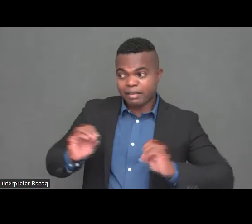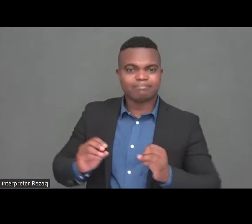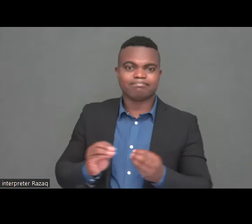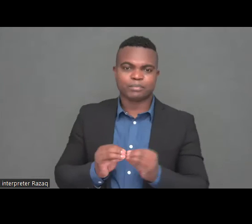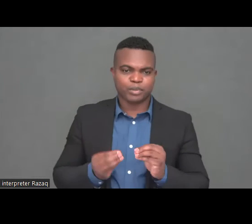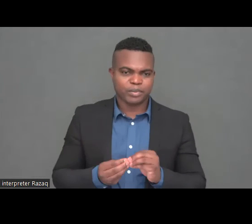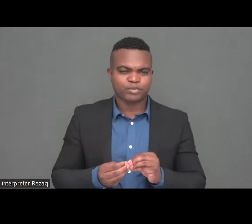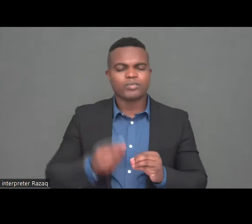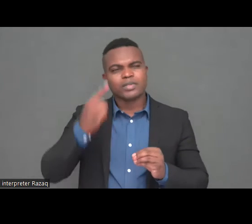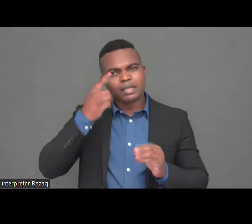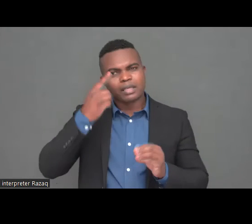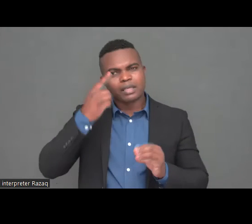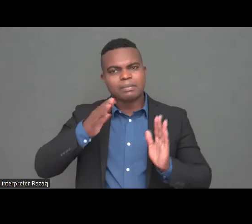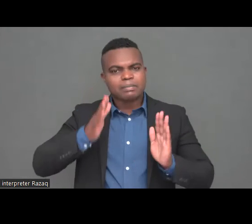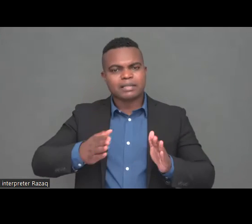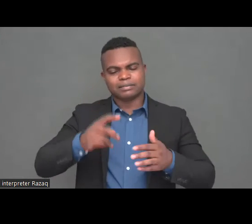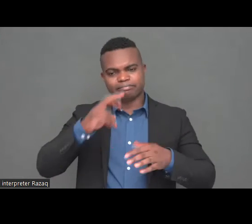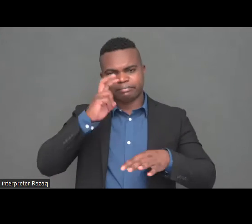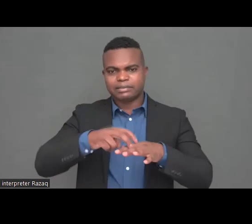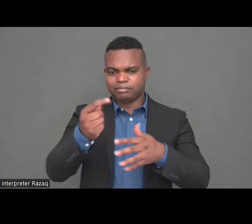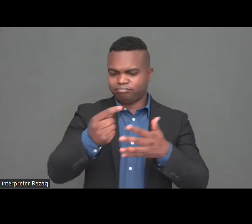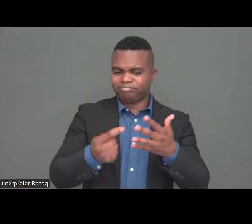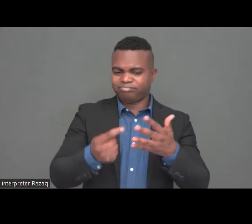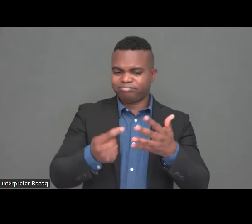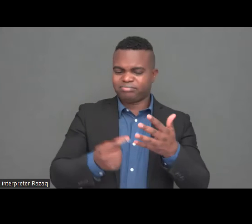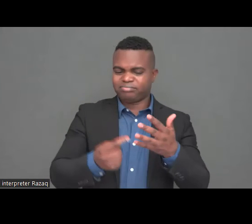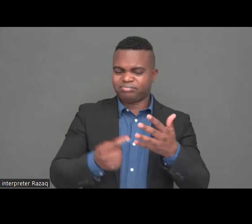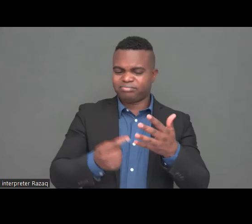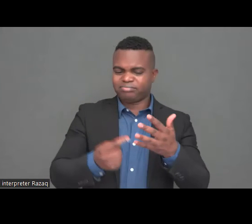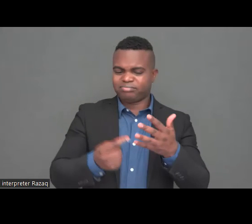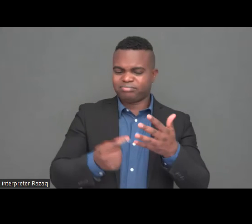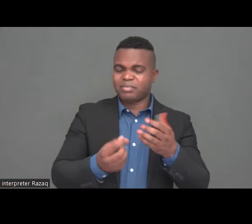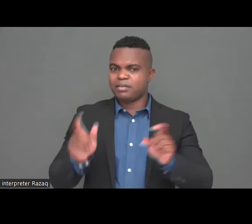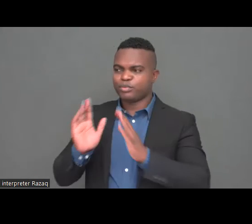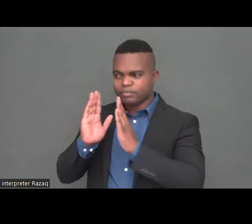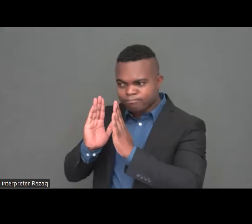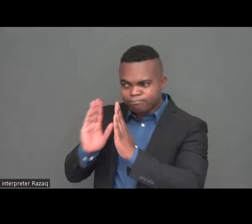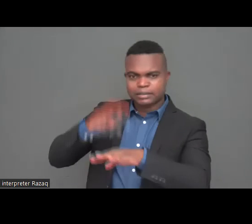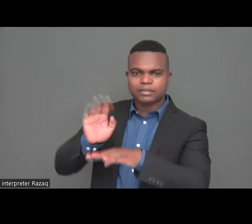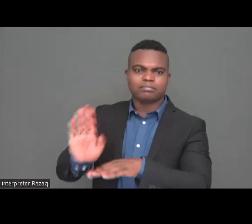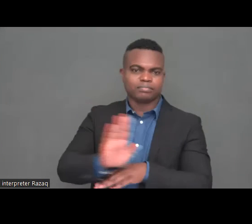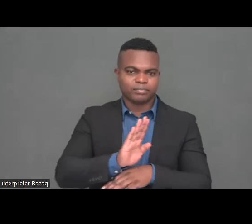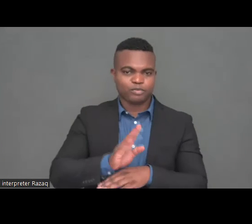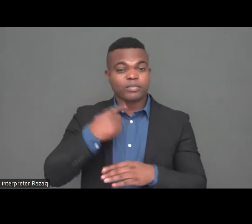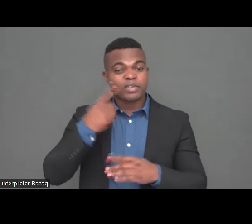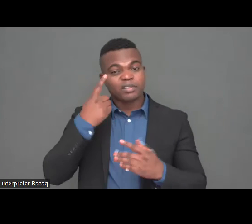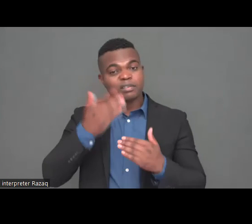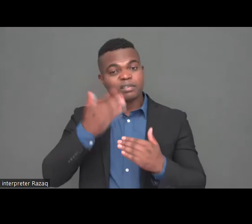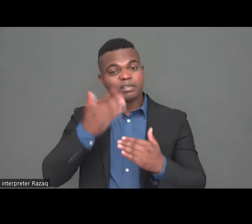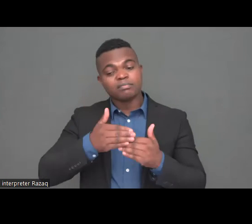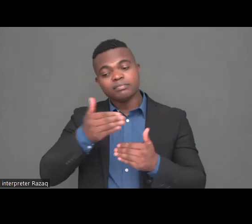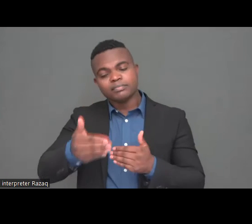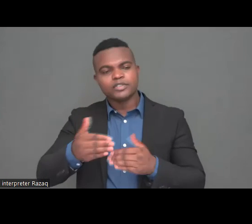decisions how we can avoid the situation like we have now in the future